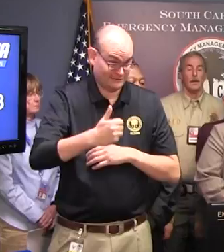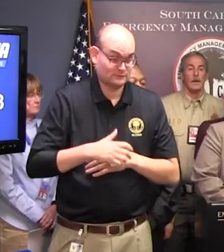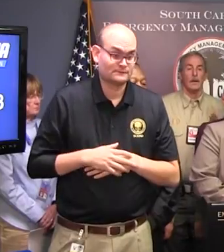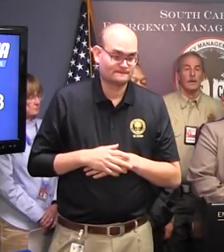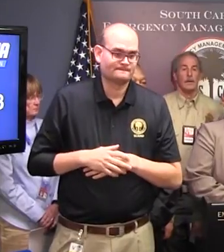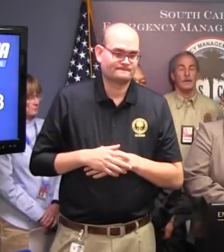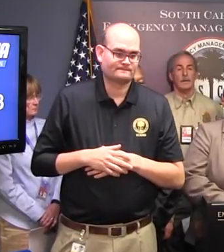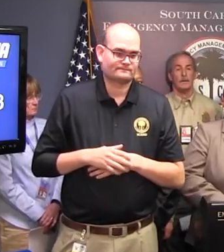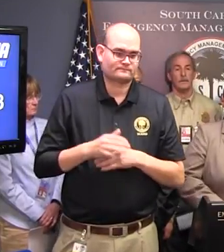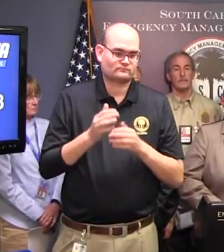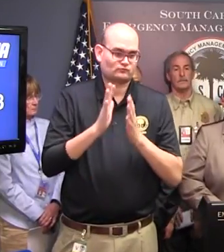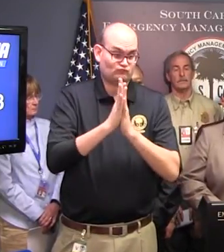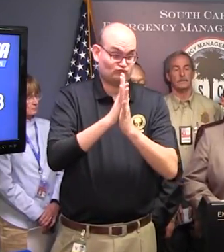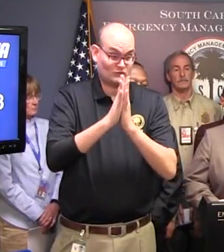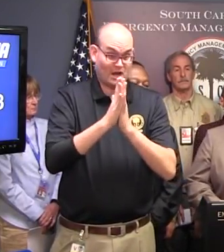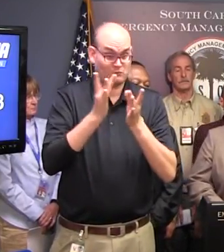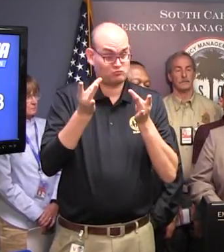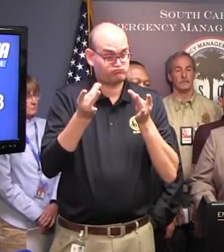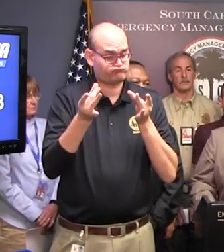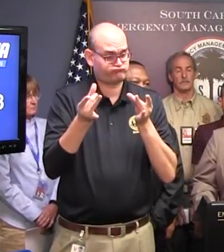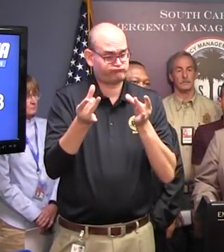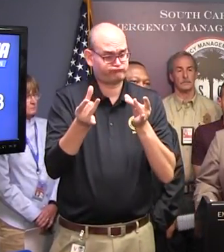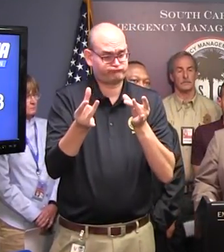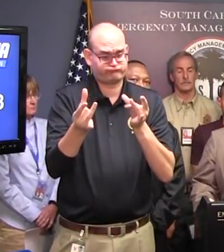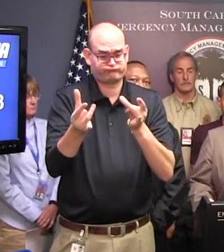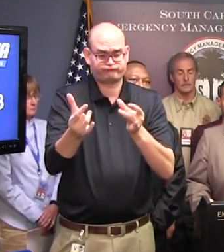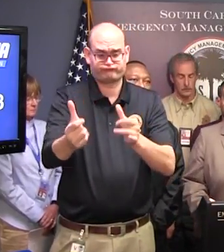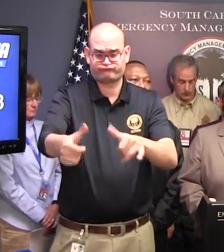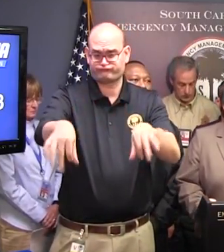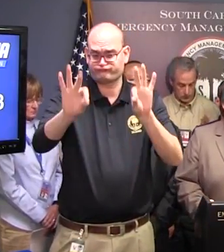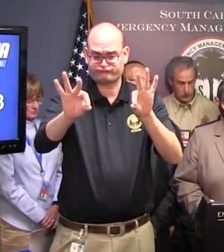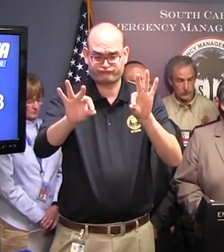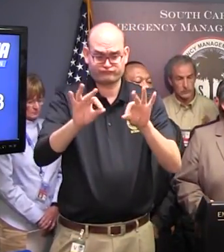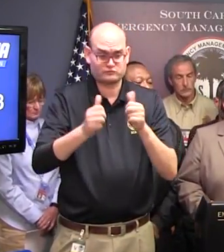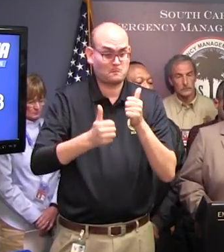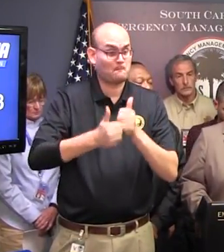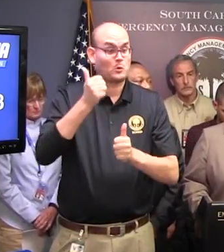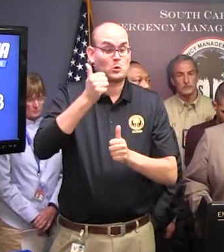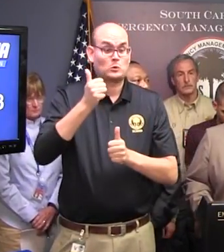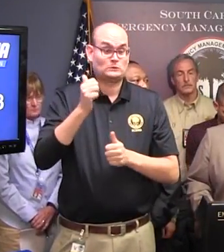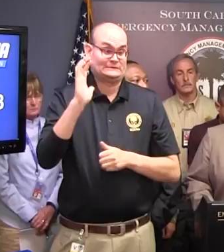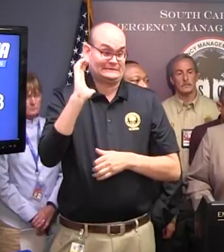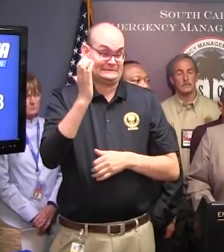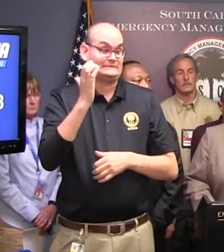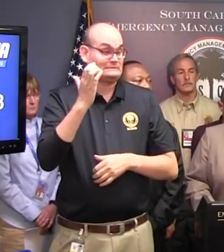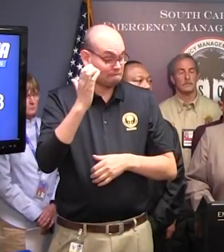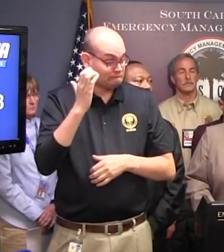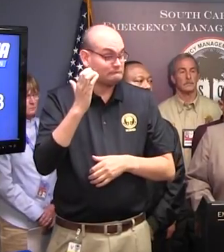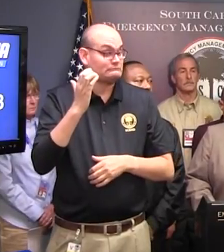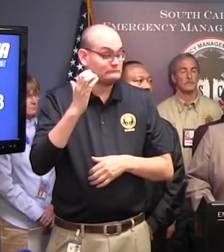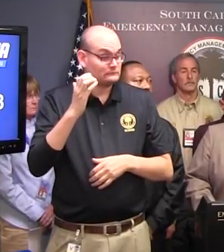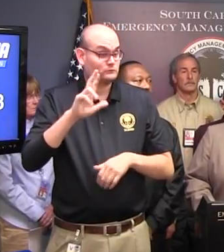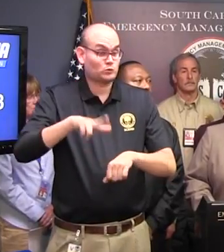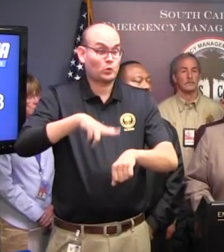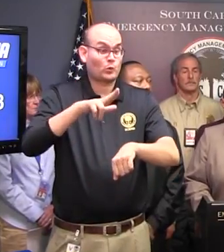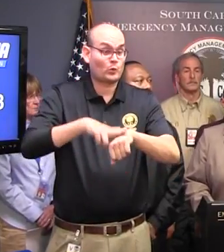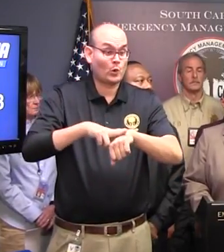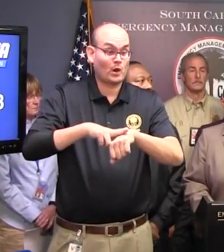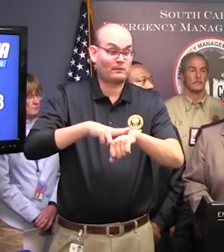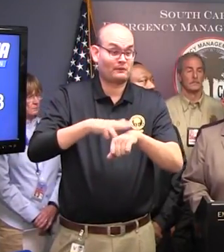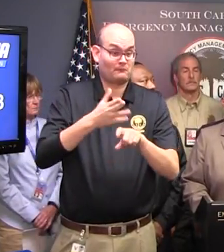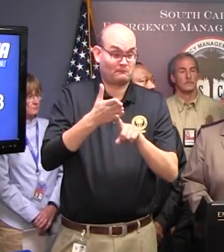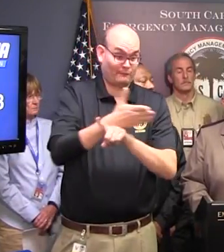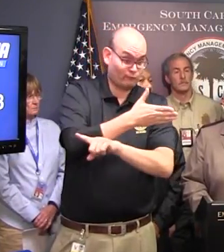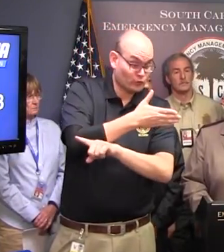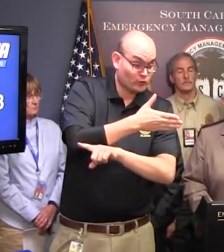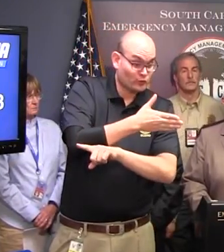Traffic is flowing very well across the state today. Most of our traffic levels have returned to pre-storm conditions, if not actually lower